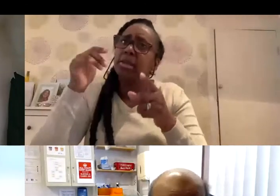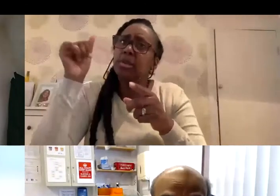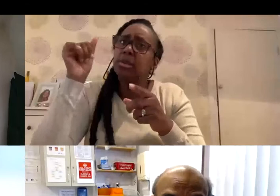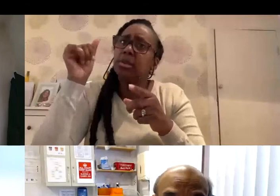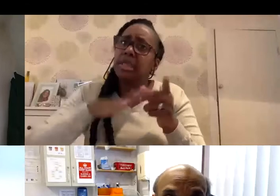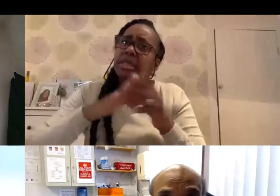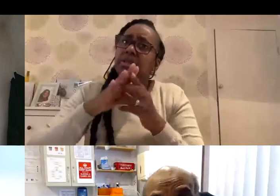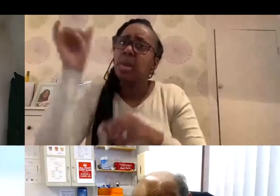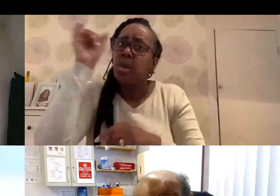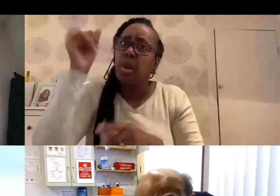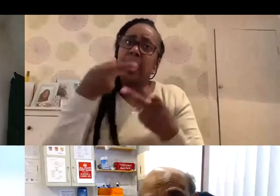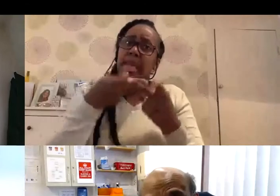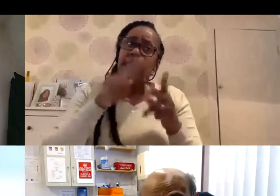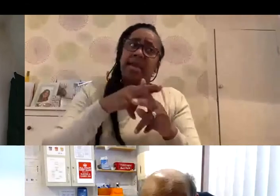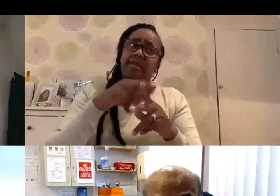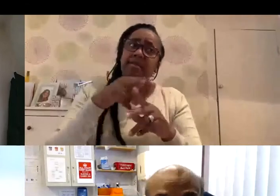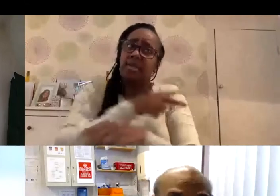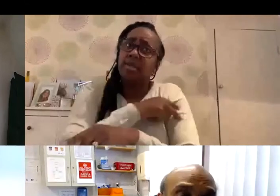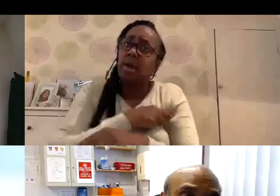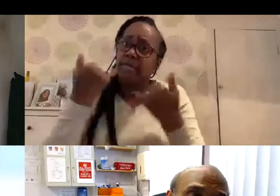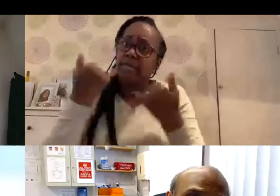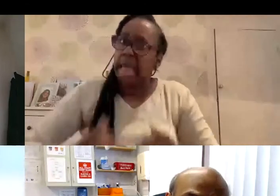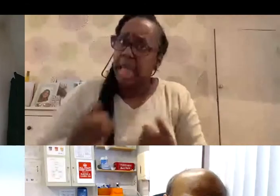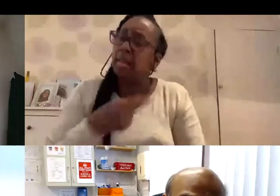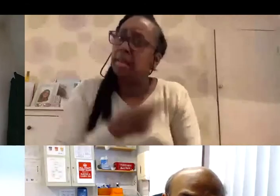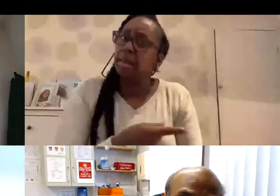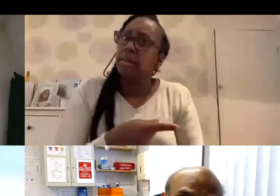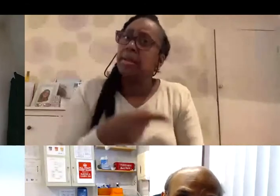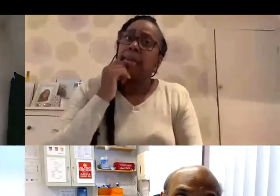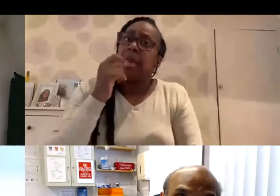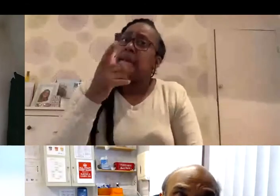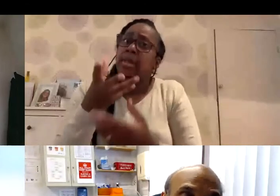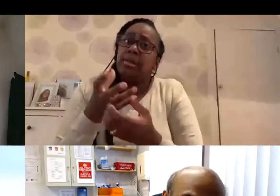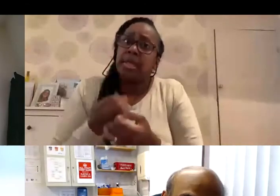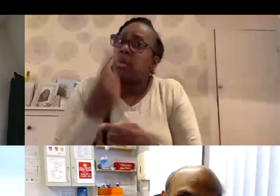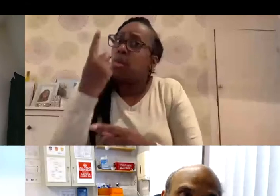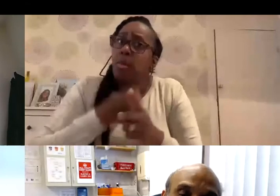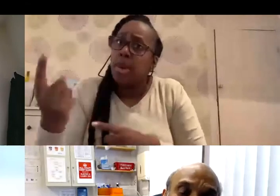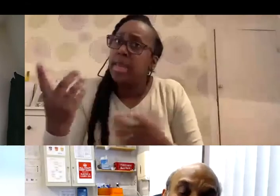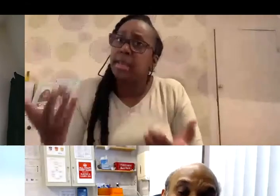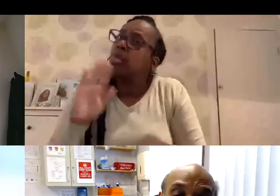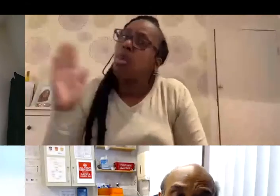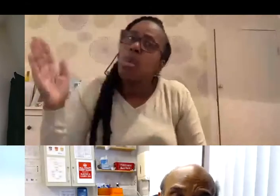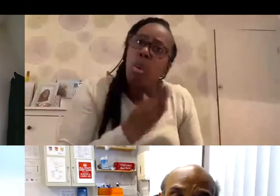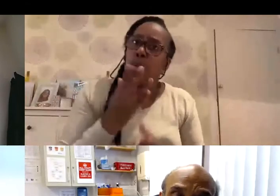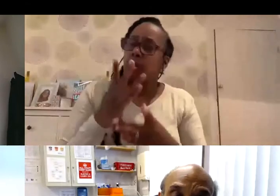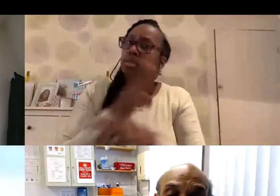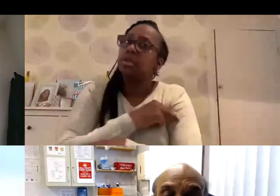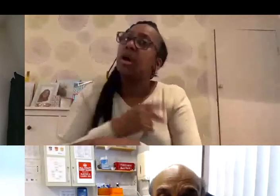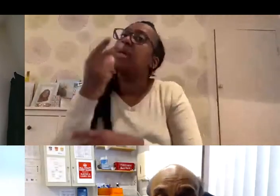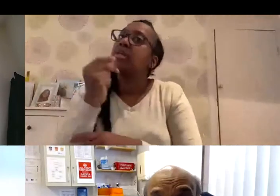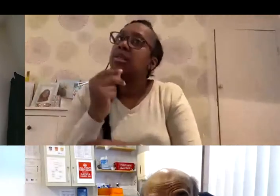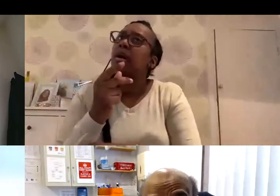are feeling unwell, okay, worst case scenario, it may take them a week. But it's not all staff. It is some staff. Unfortunately